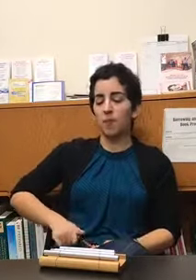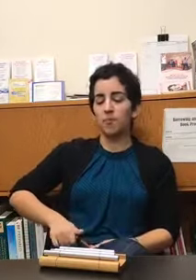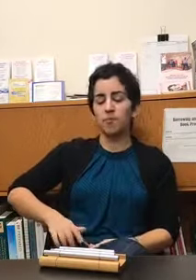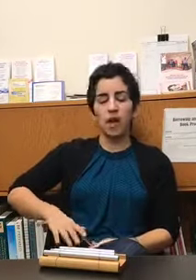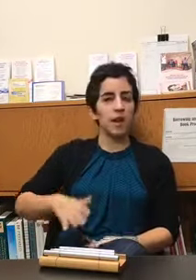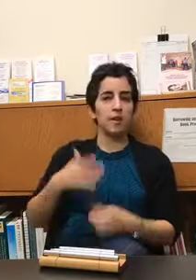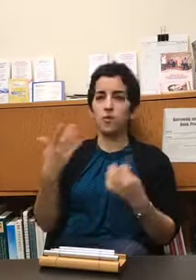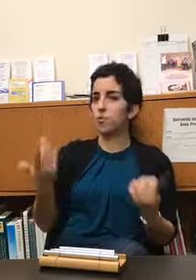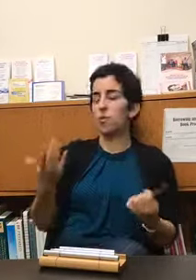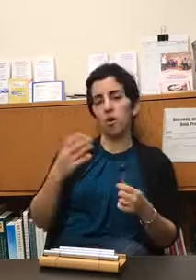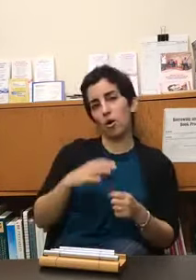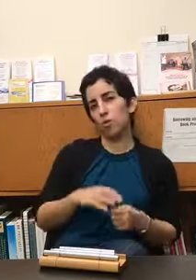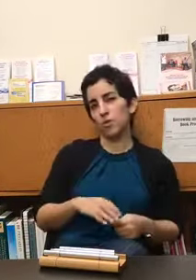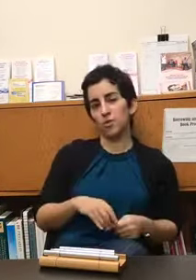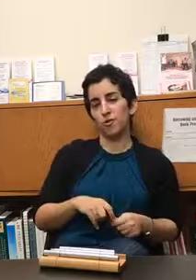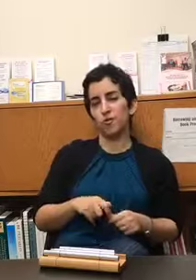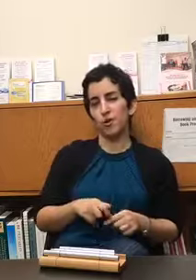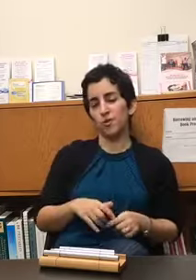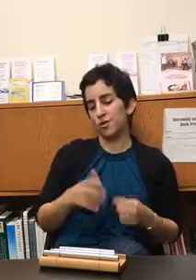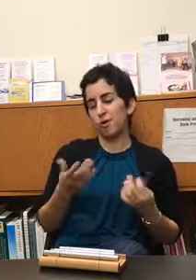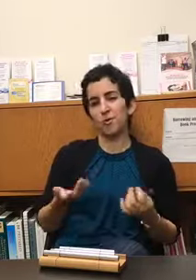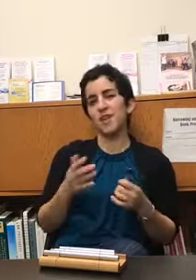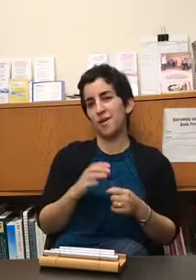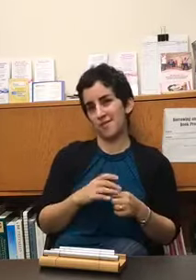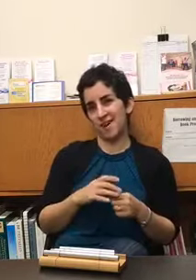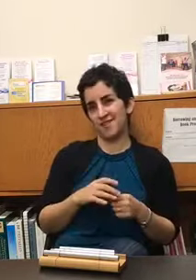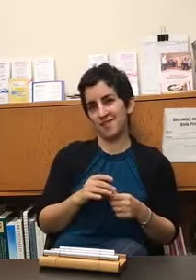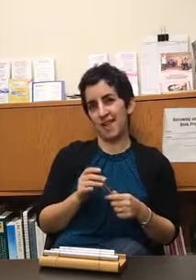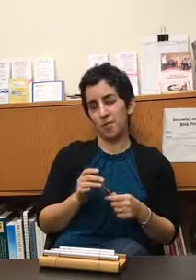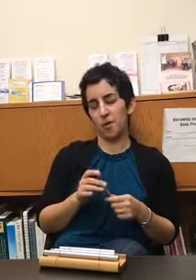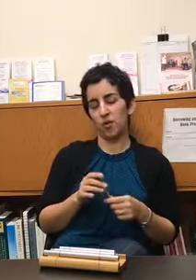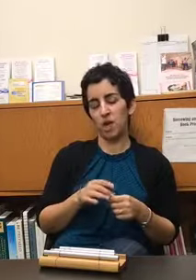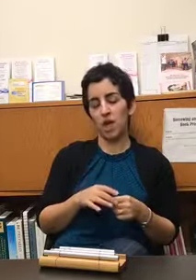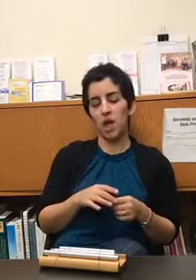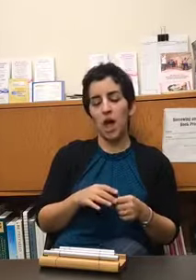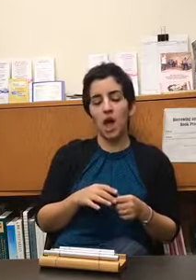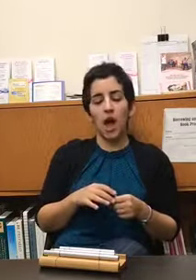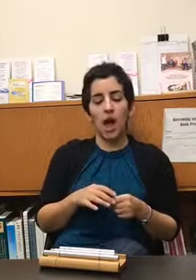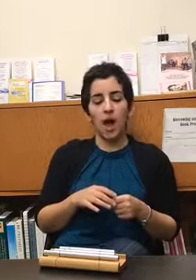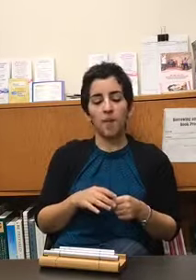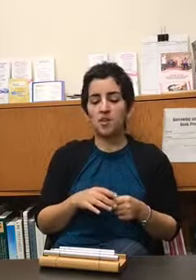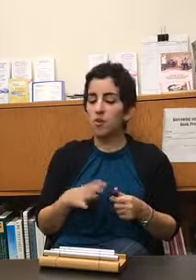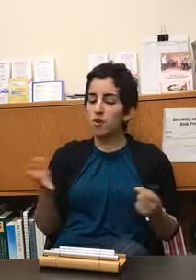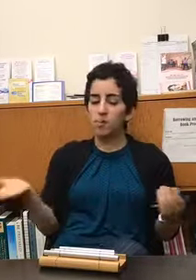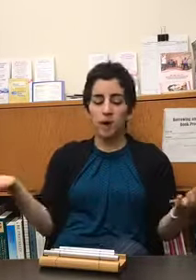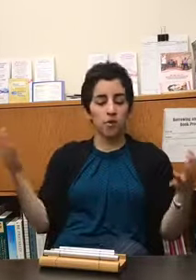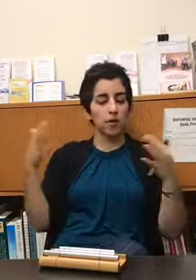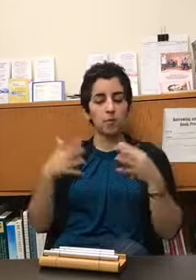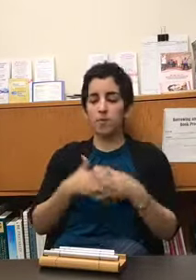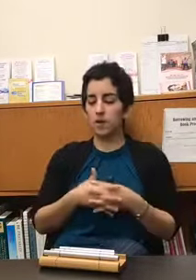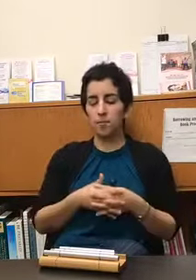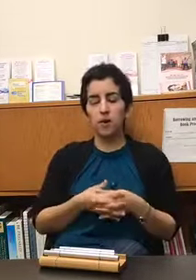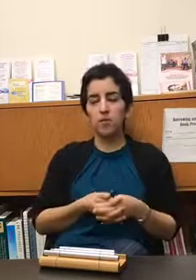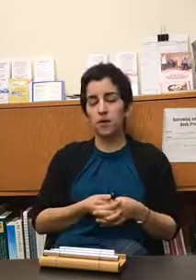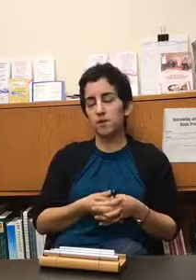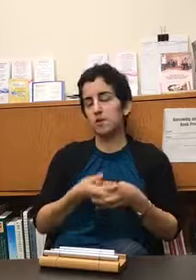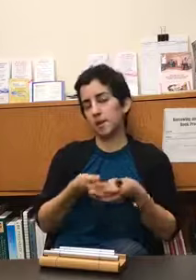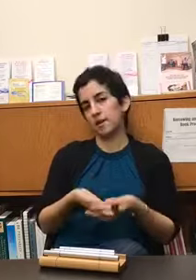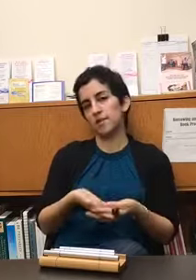and if you are always with your phone then you always have that capability as far as pairing music and mindfulness like i said